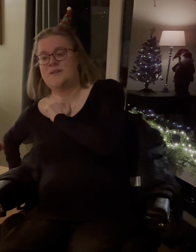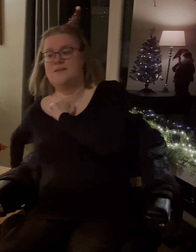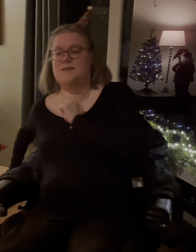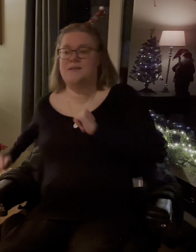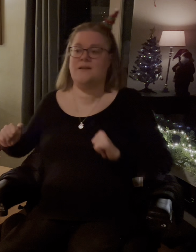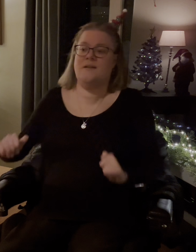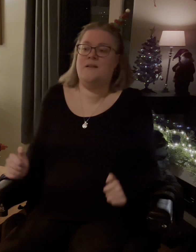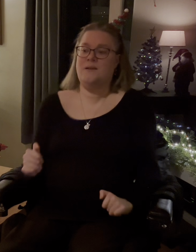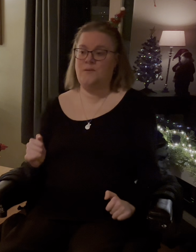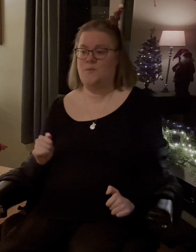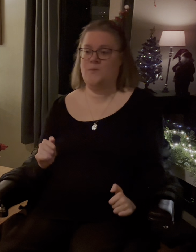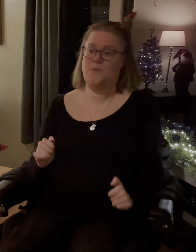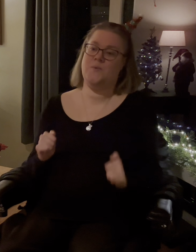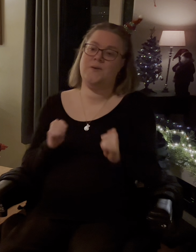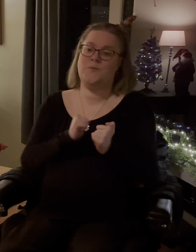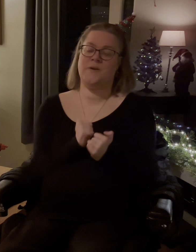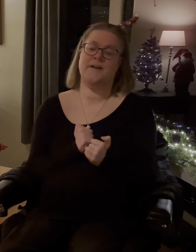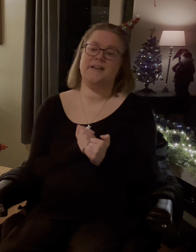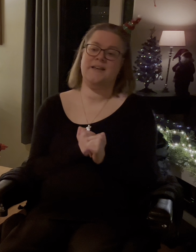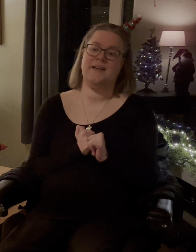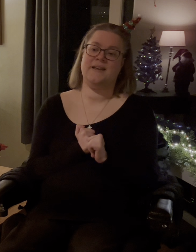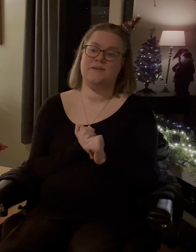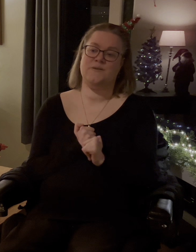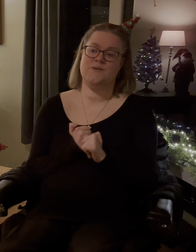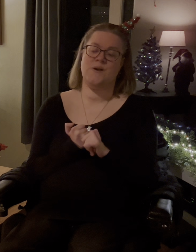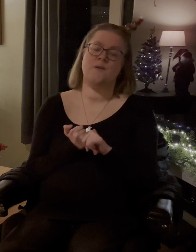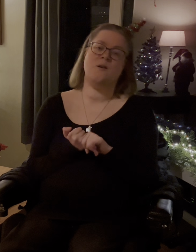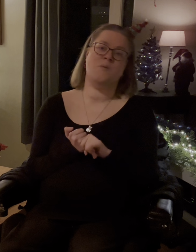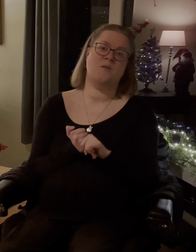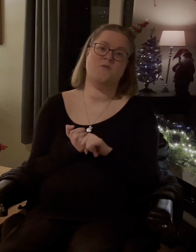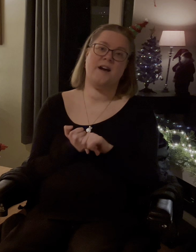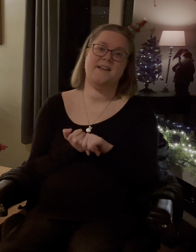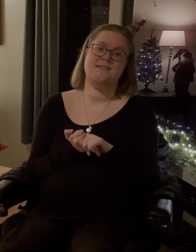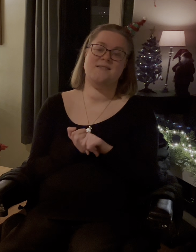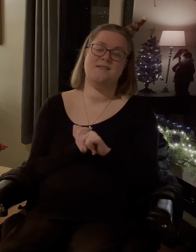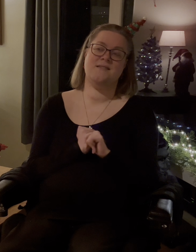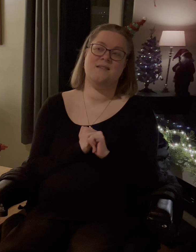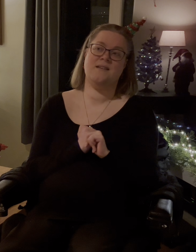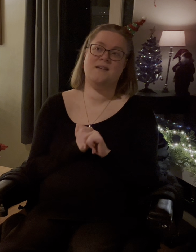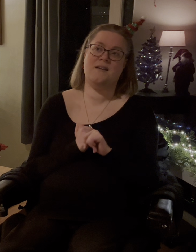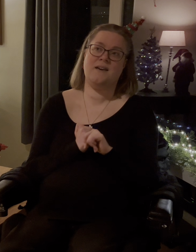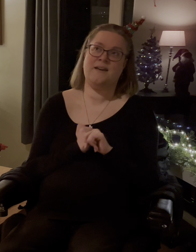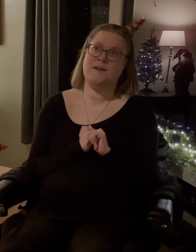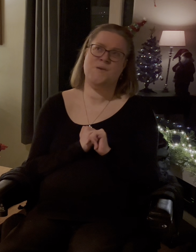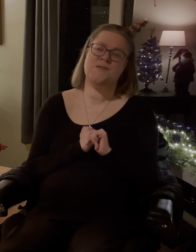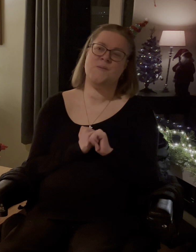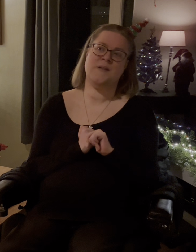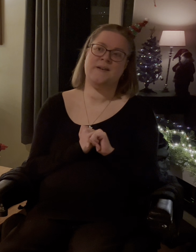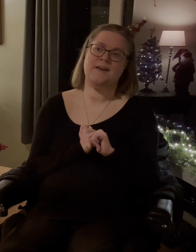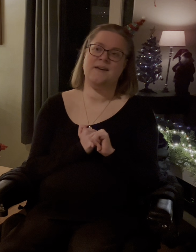where he foresaw the coming of Christ and it goes something like